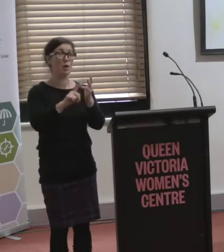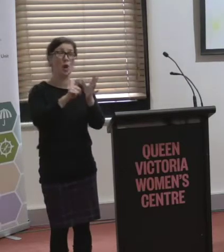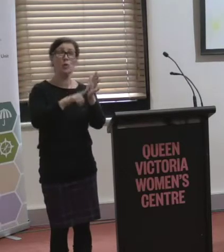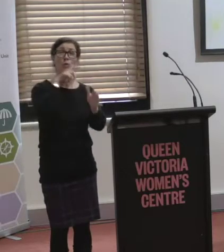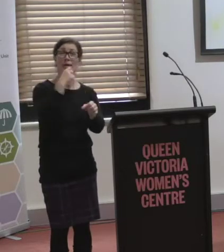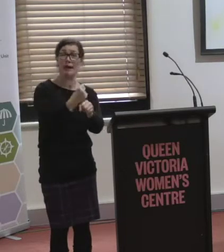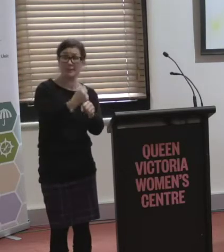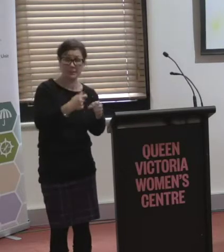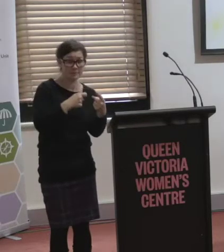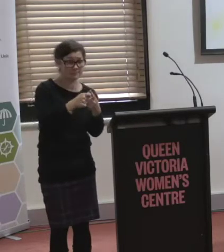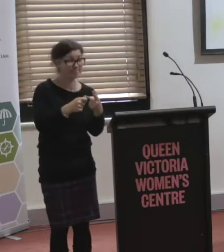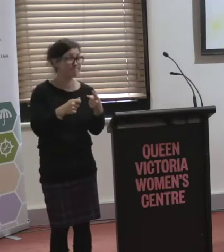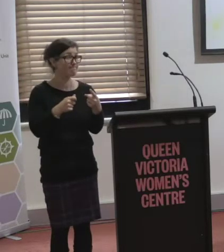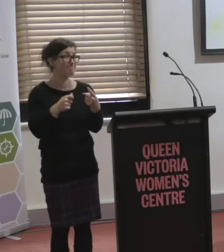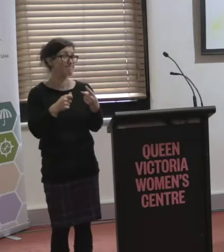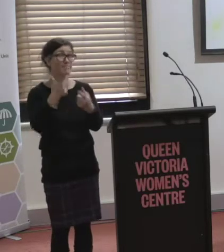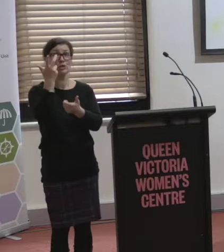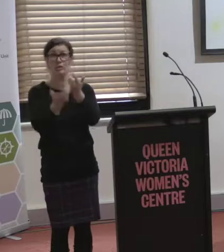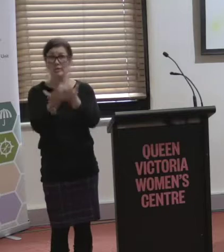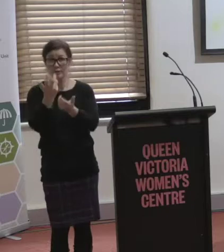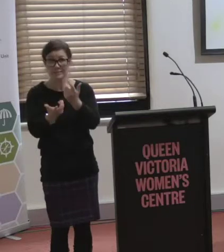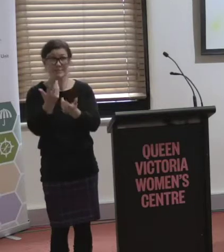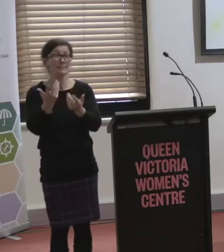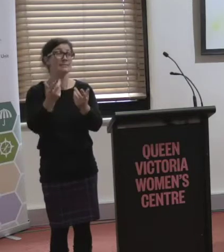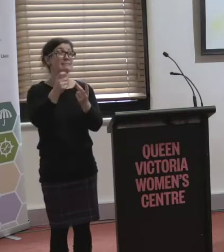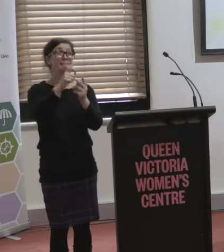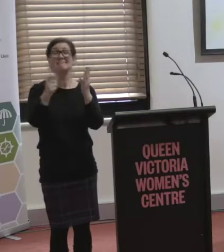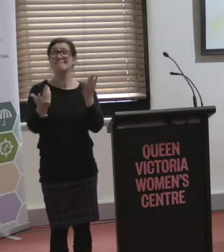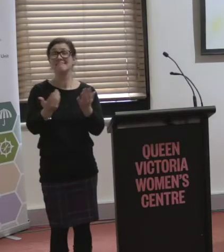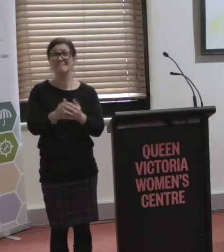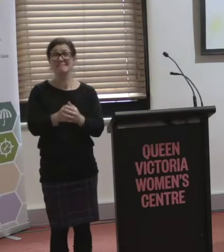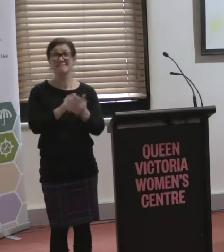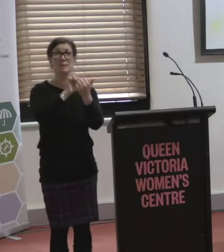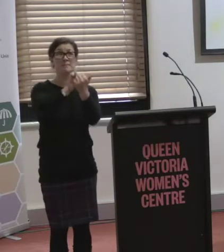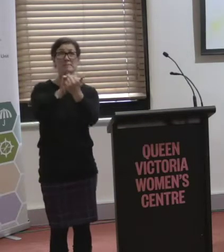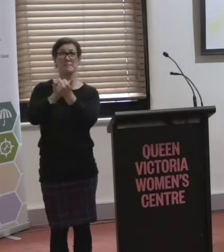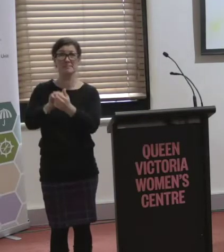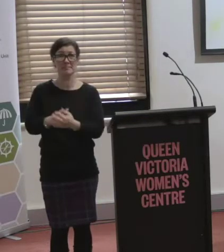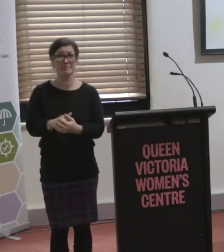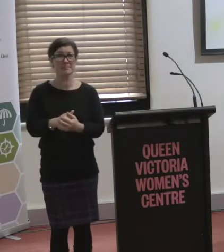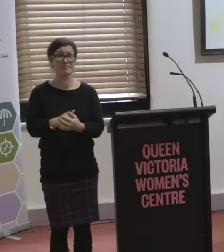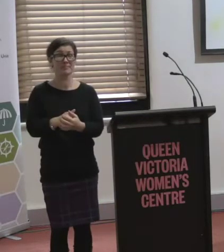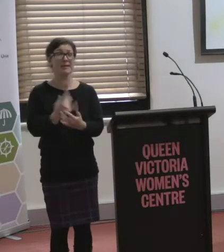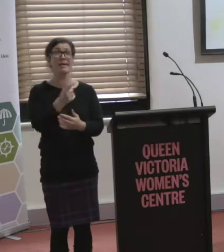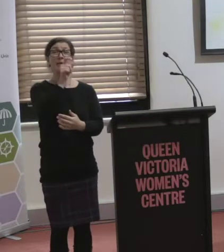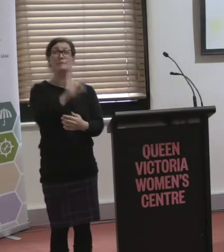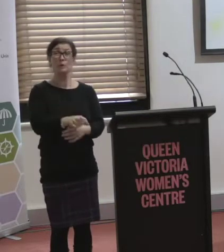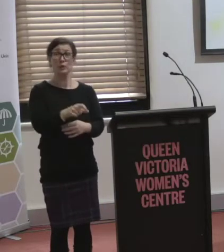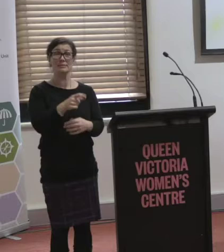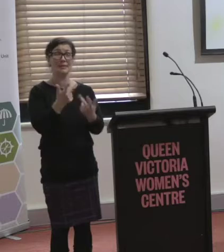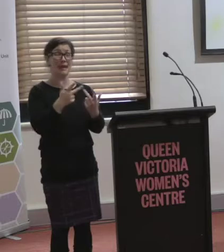university. Just an all-round, very knowledgeable chap and he's our chair.